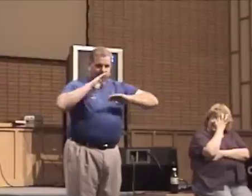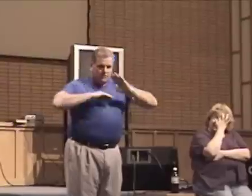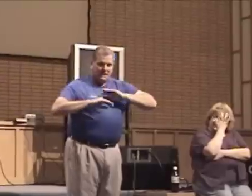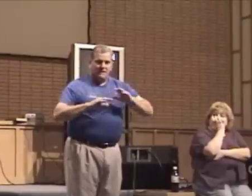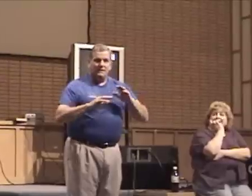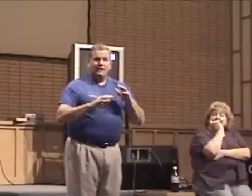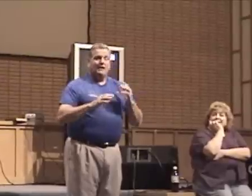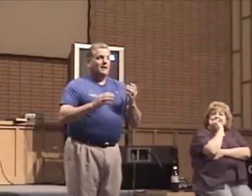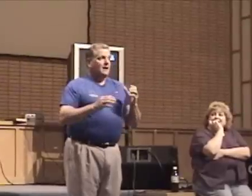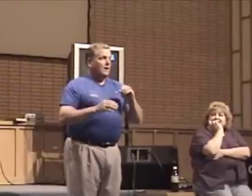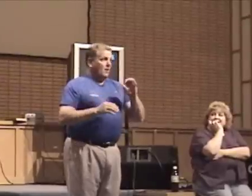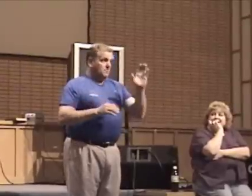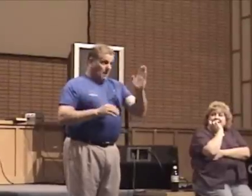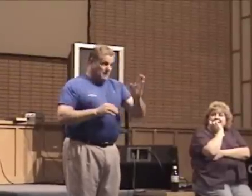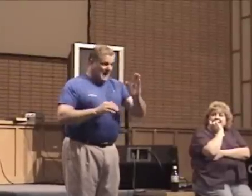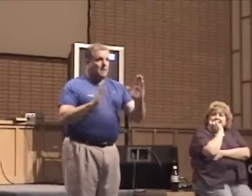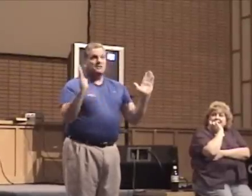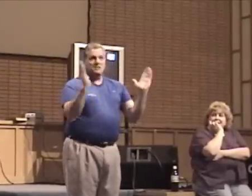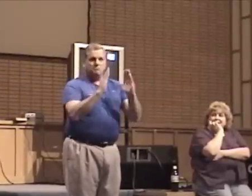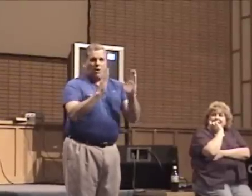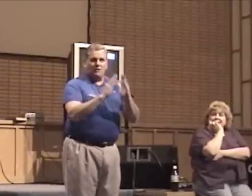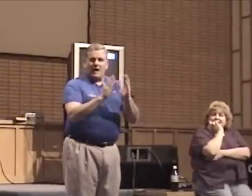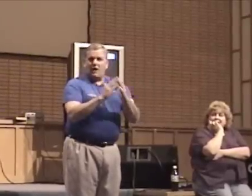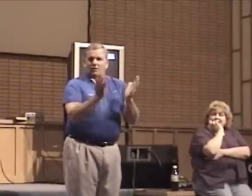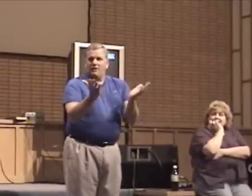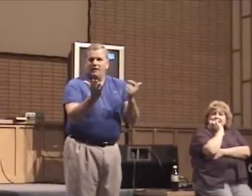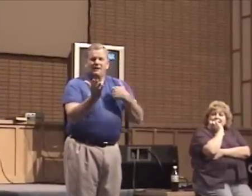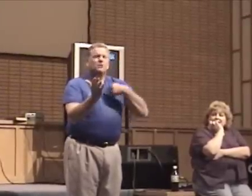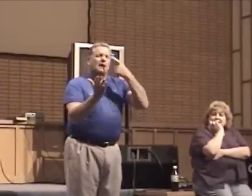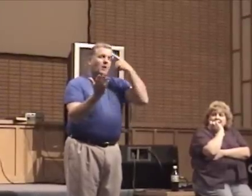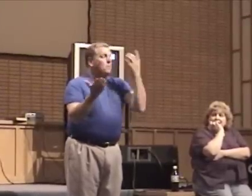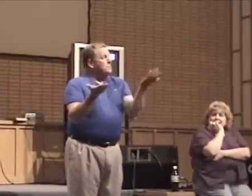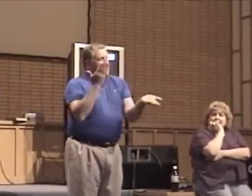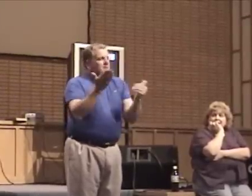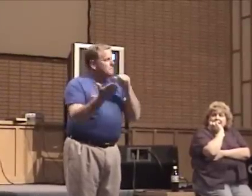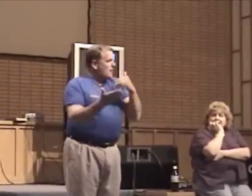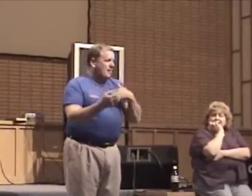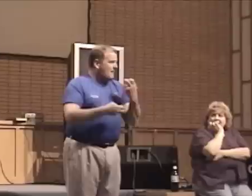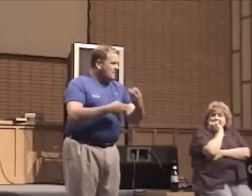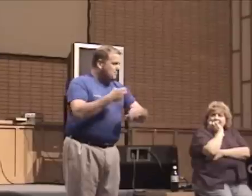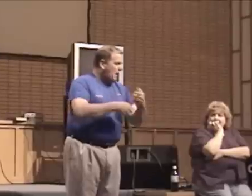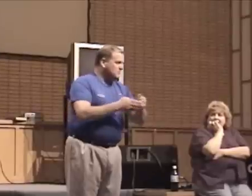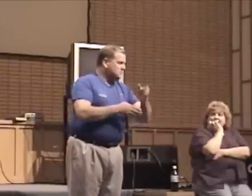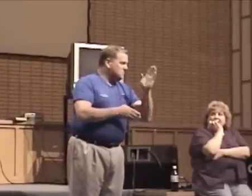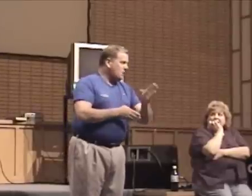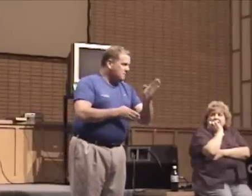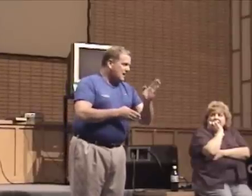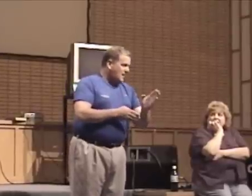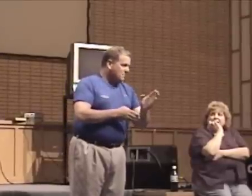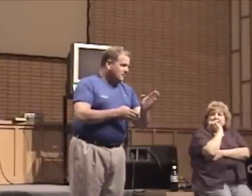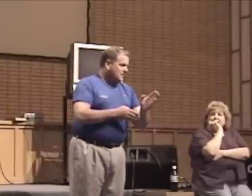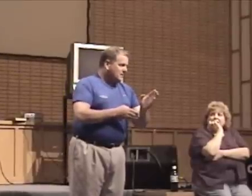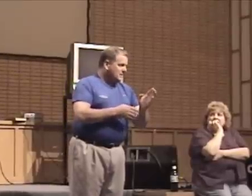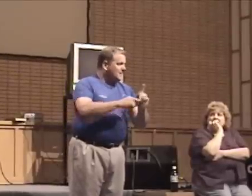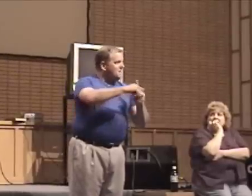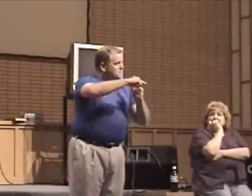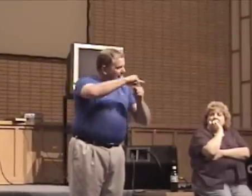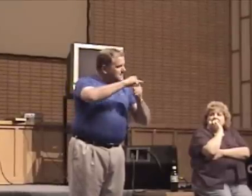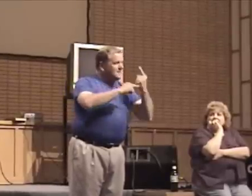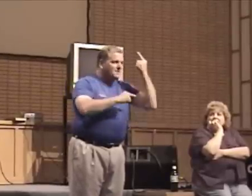fucking bumming him a small town. So, I thought, well, maybe I've never had any problems in women. Part of